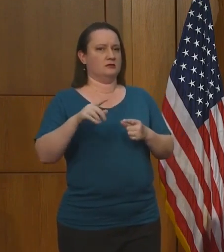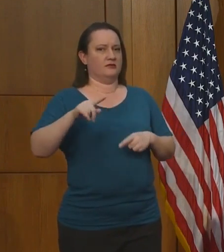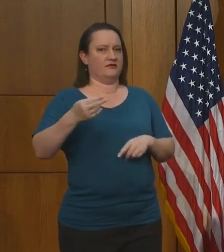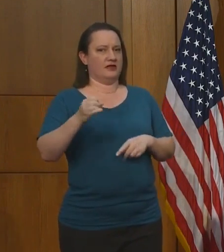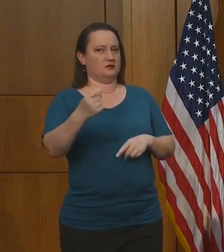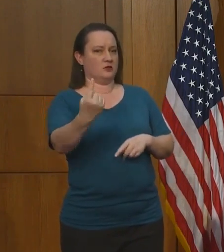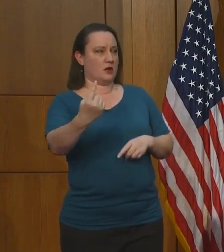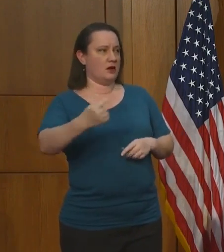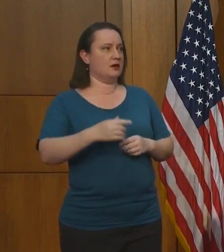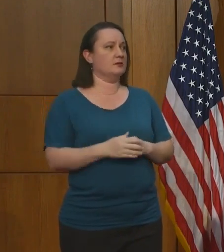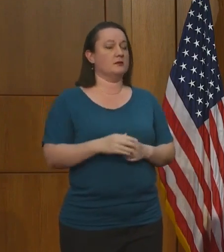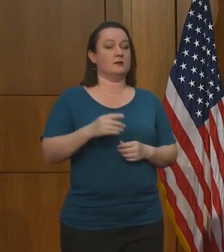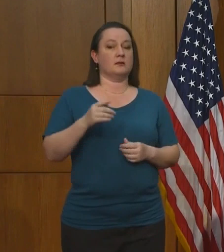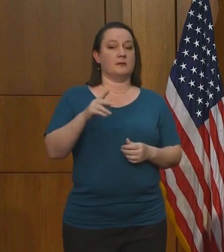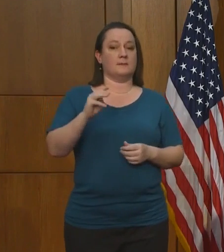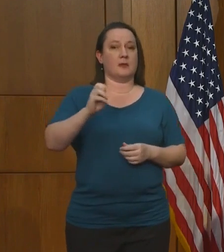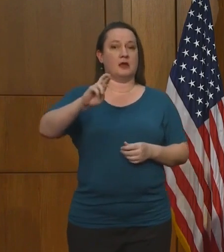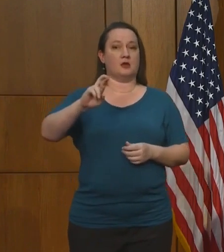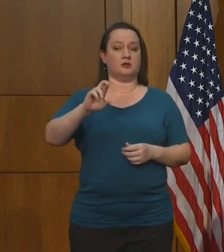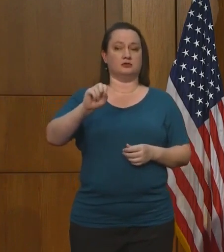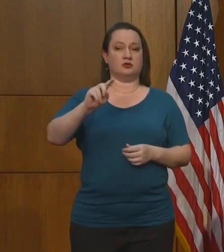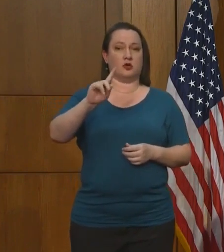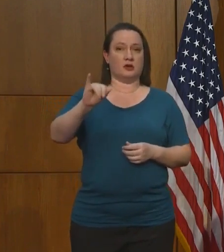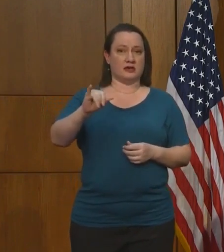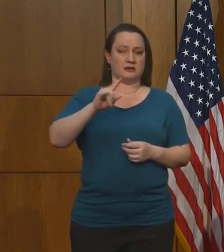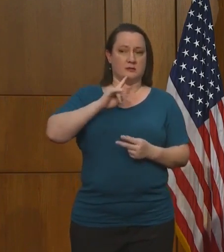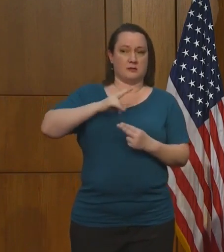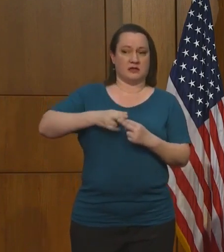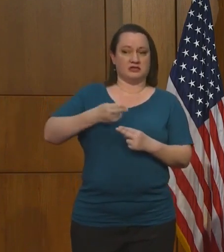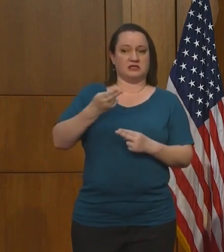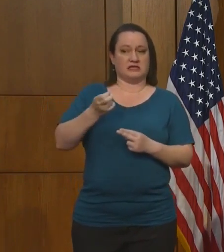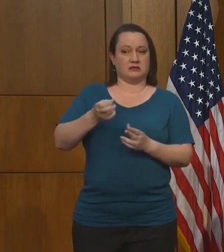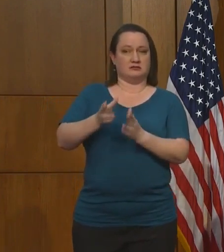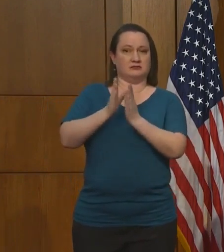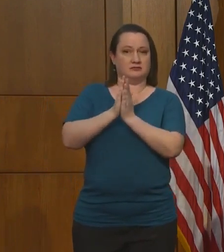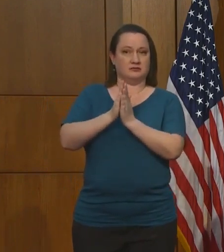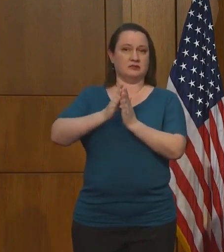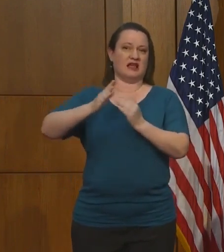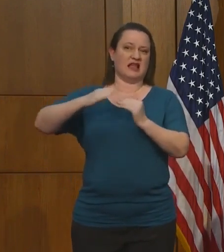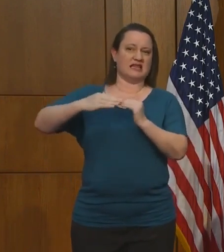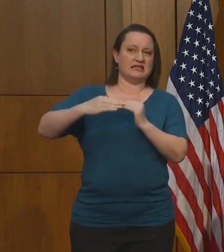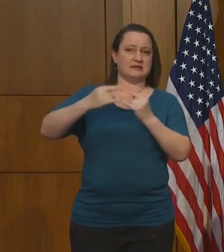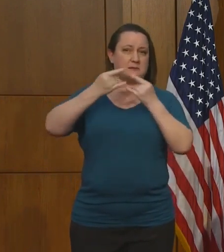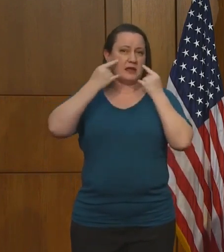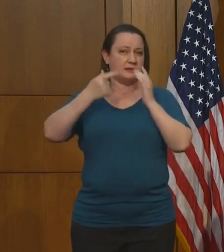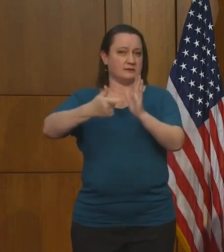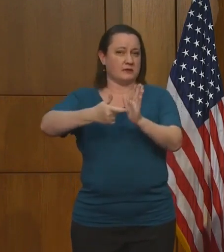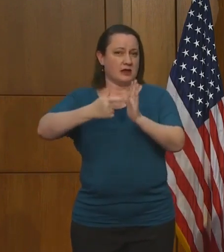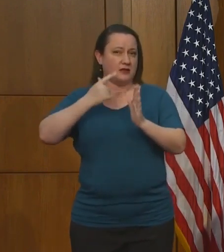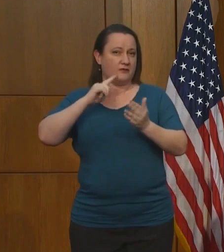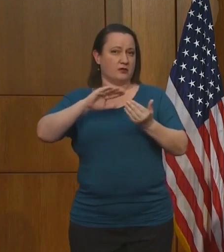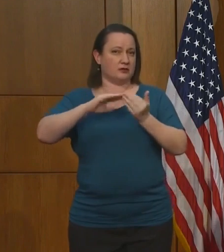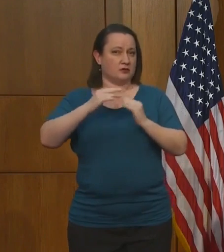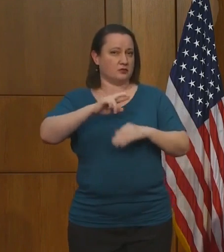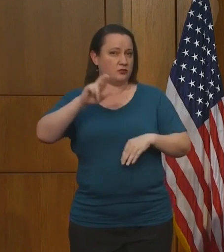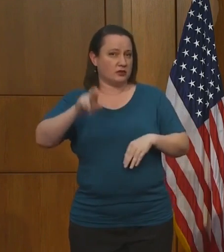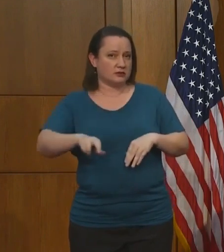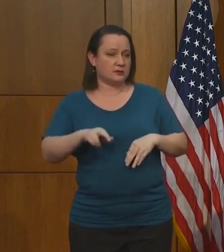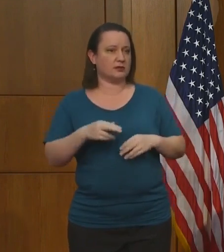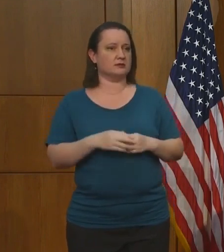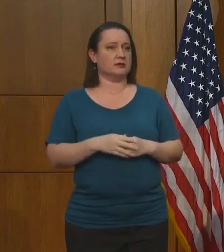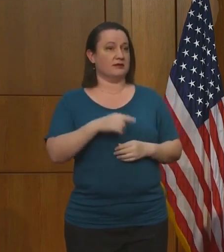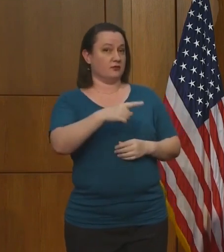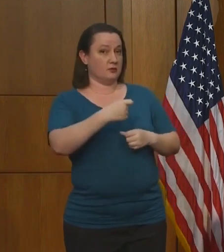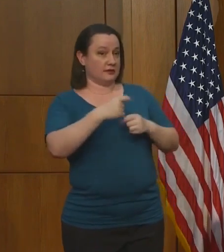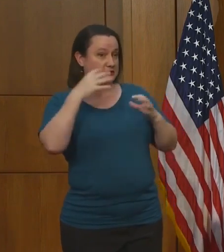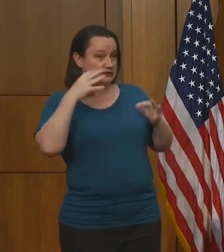a mask mandate for the city. Have you made a decision on that request? And can you say whether or not you would grant this or